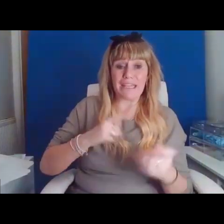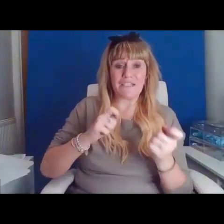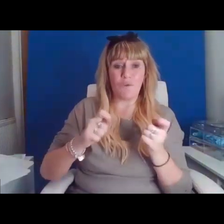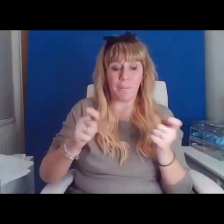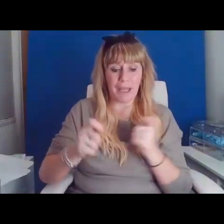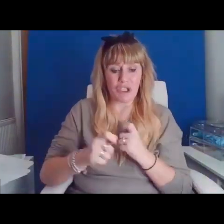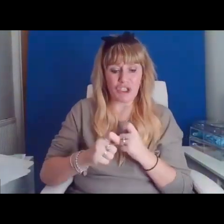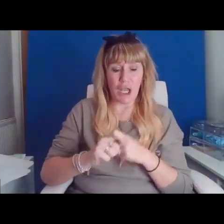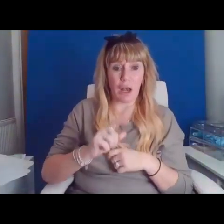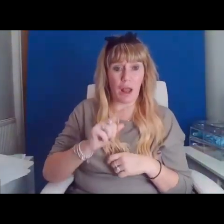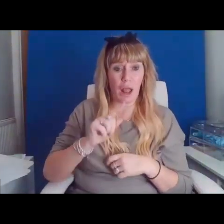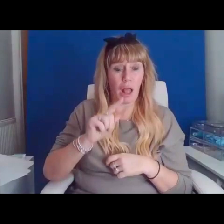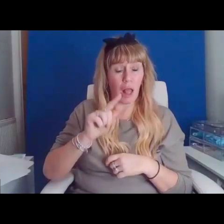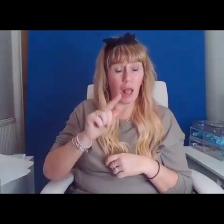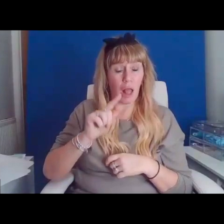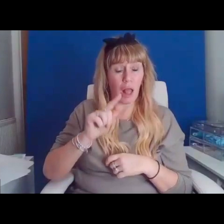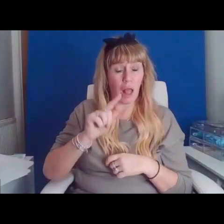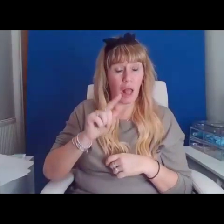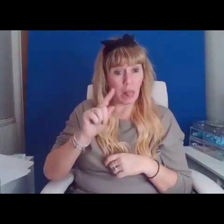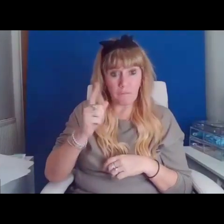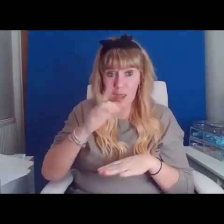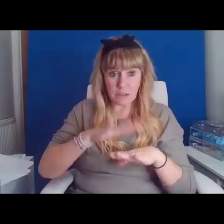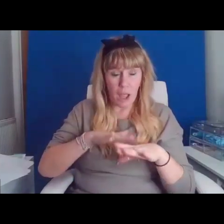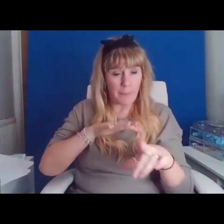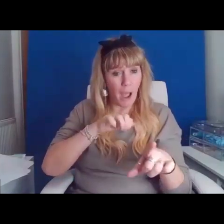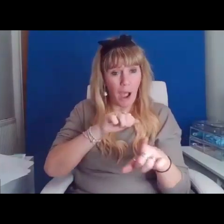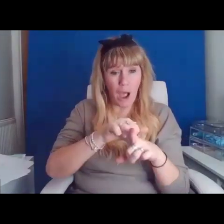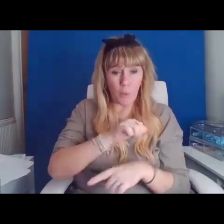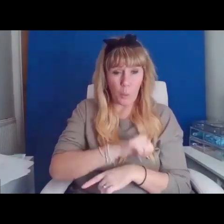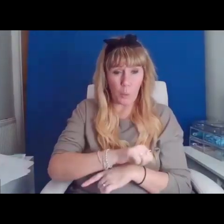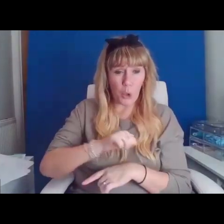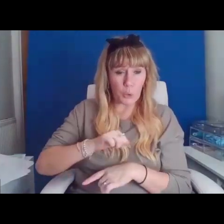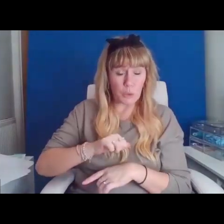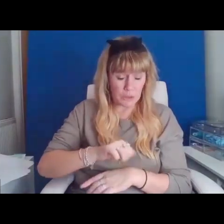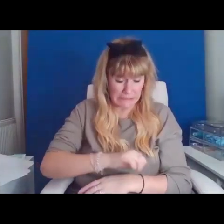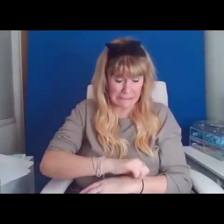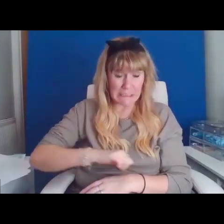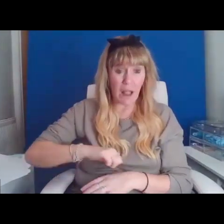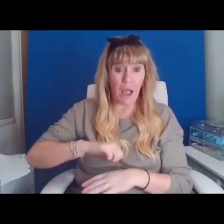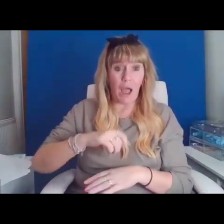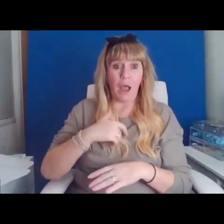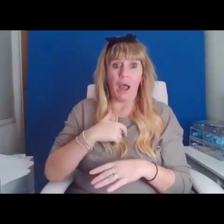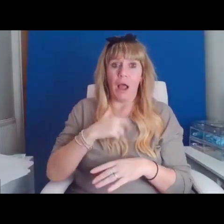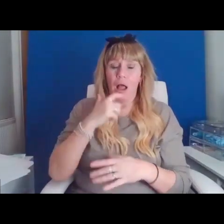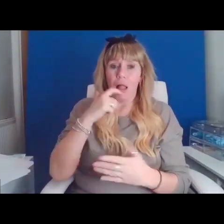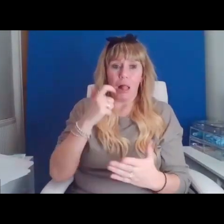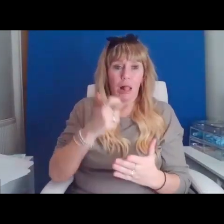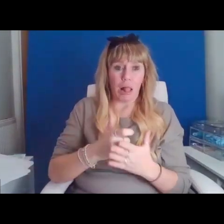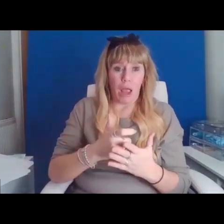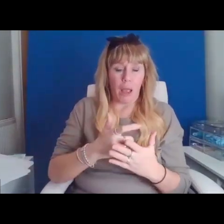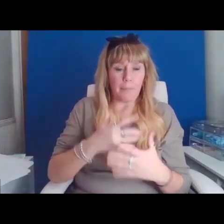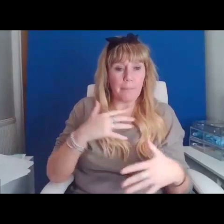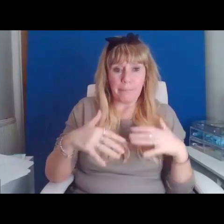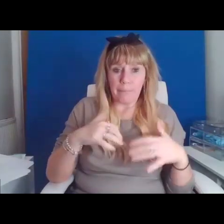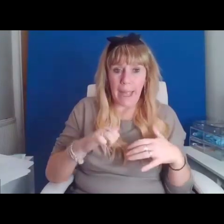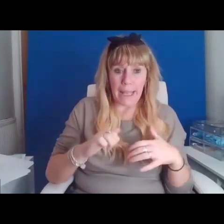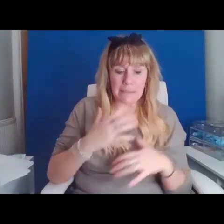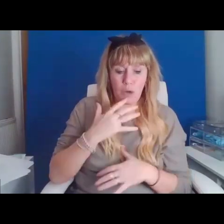I was speechless, amazed by your bravery and determination, creating yourself,